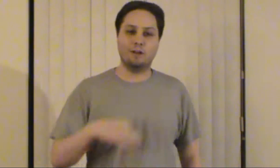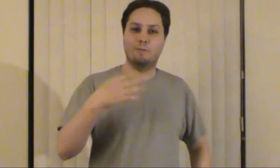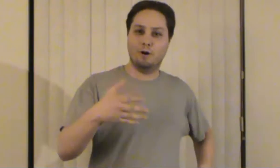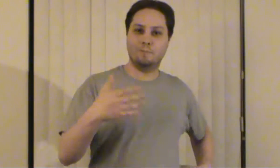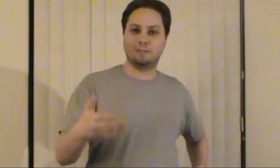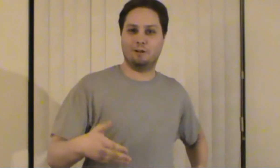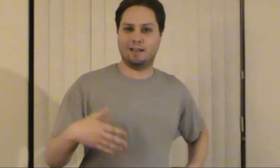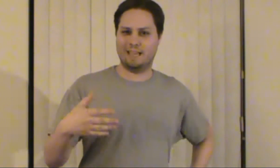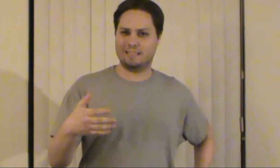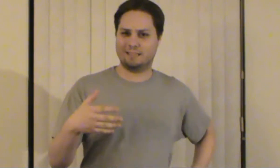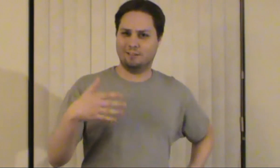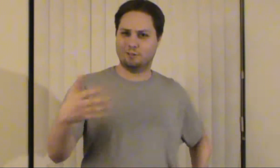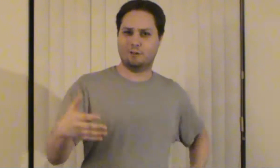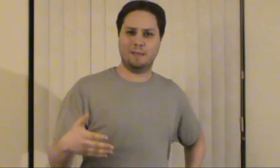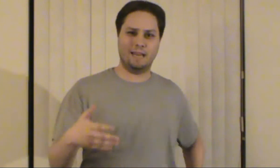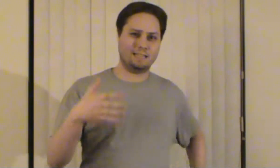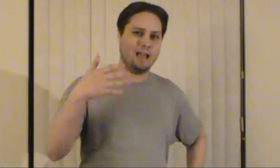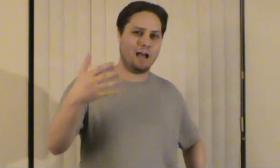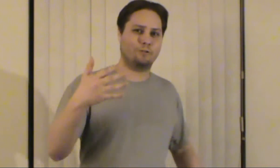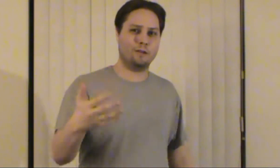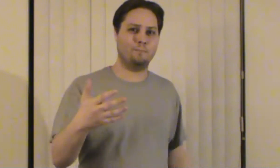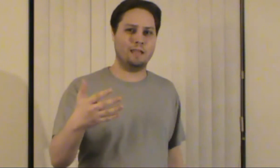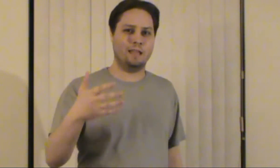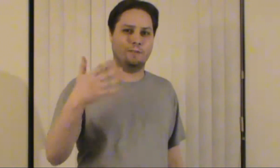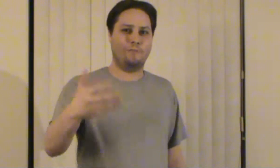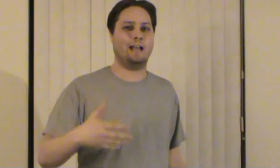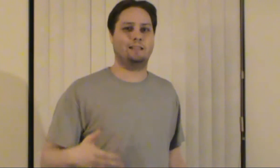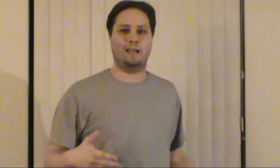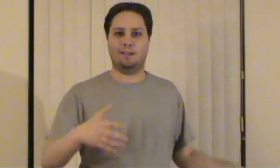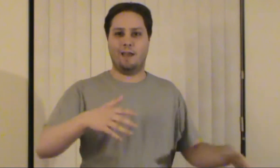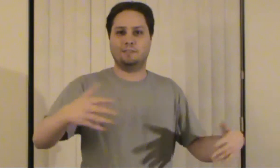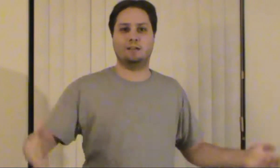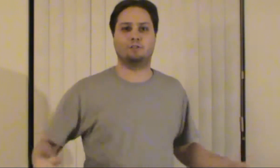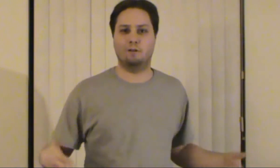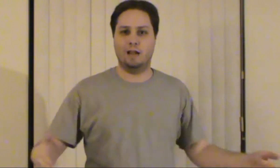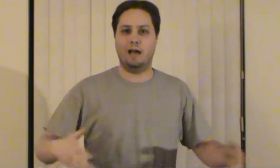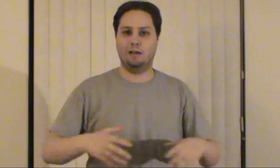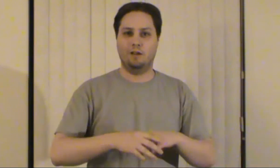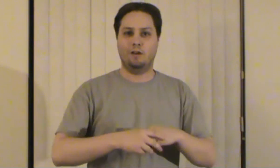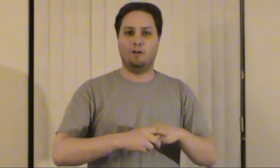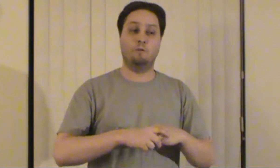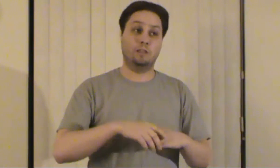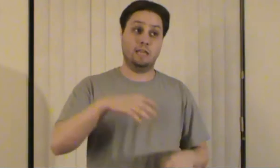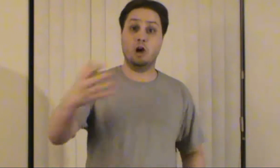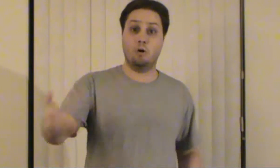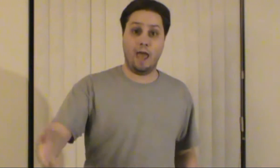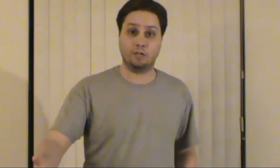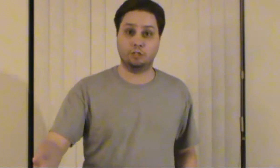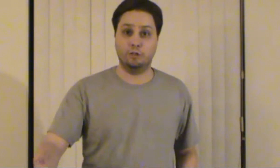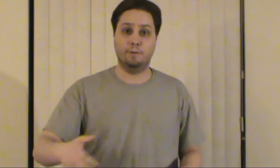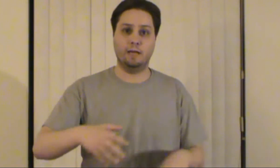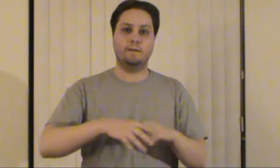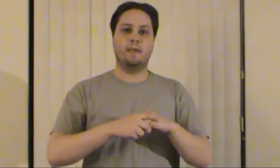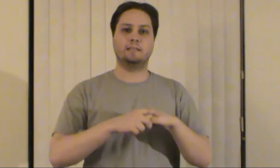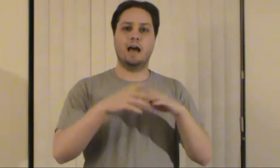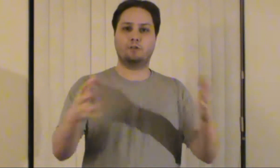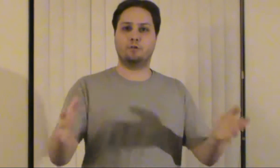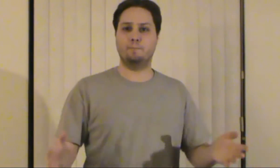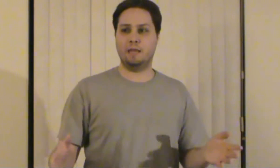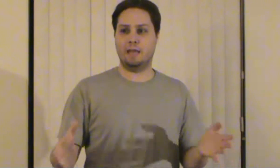mean there are moments where it gets a little creepy and it's not creepy in the fact that they have sex or whatnot well they don't actually but it's not creepy